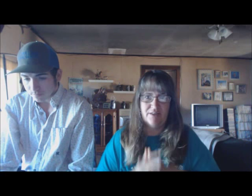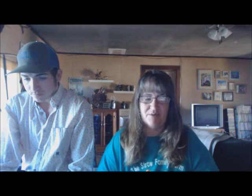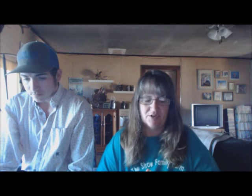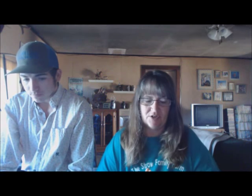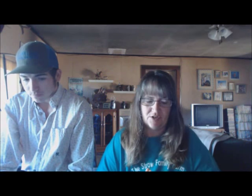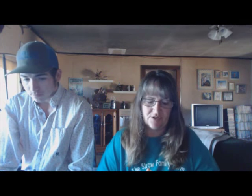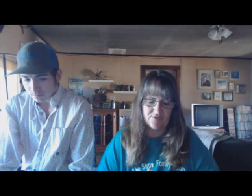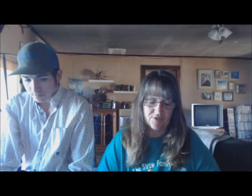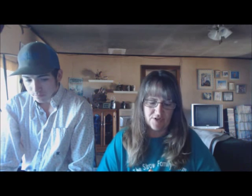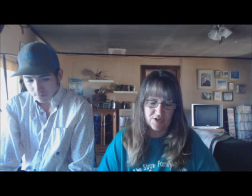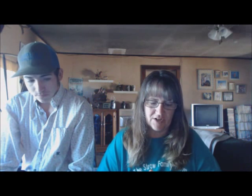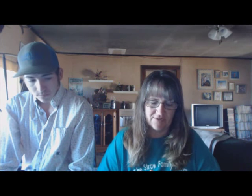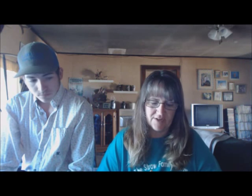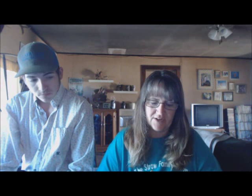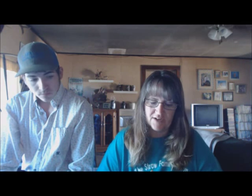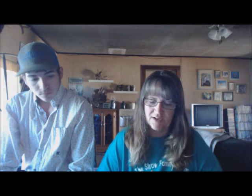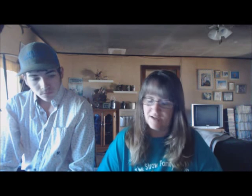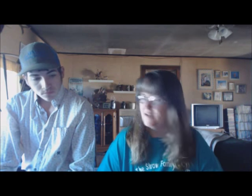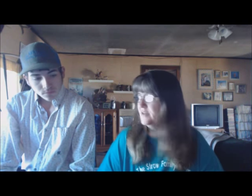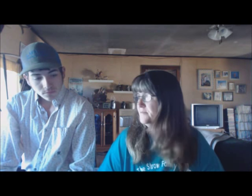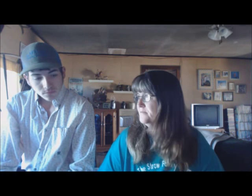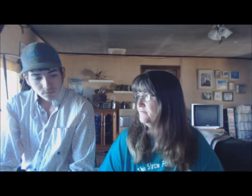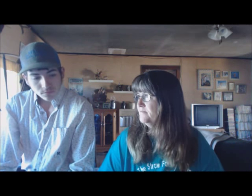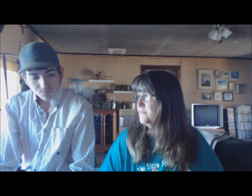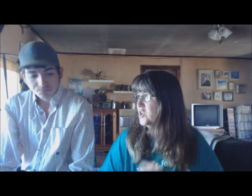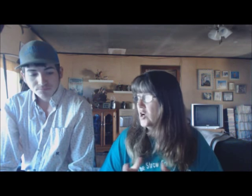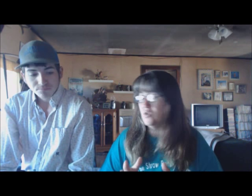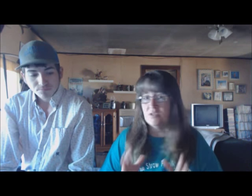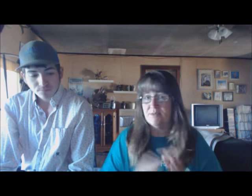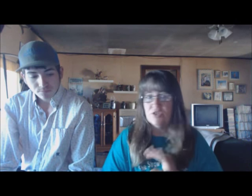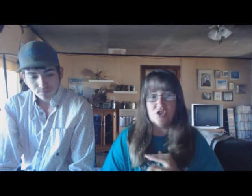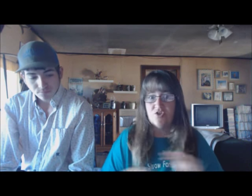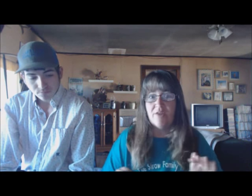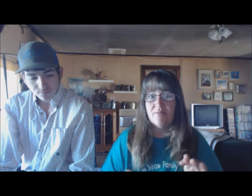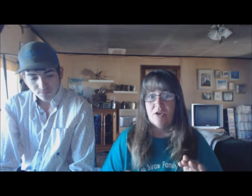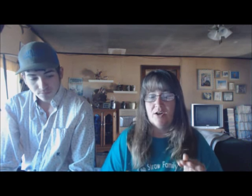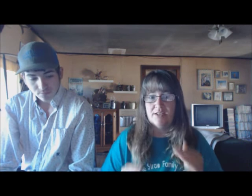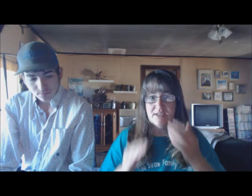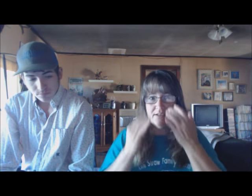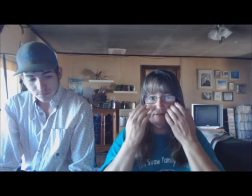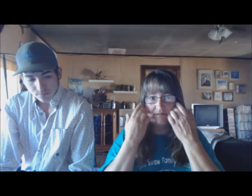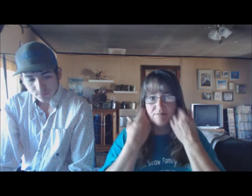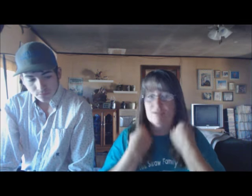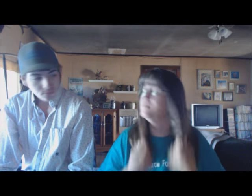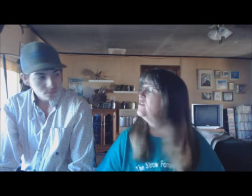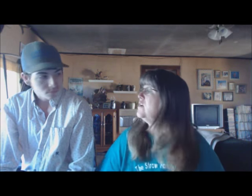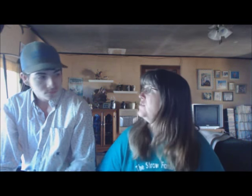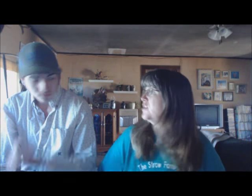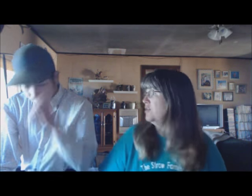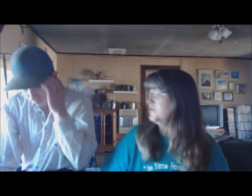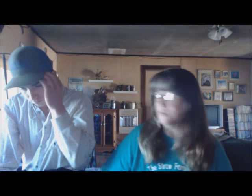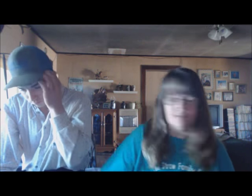in the barn stalls, first off. Um, the goats have been just driving me crazy. What's been going on with the goats?